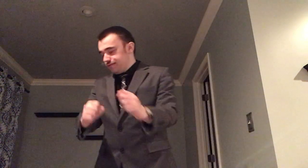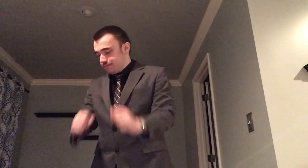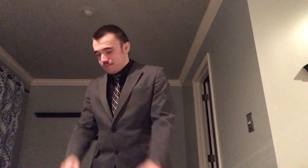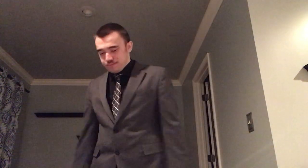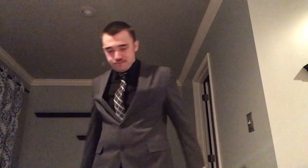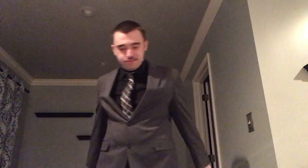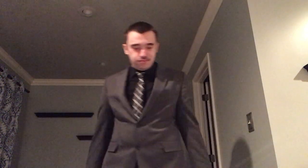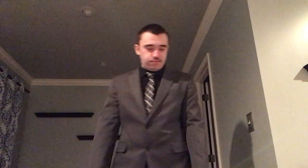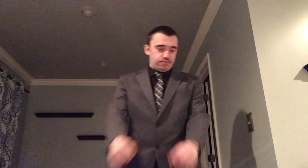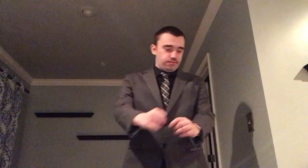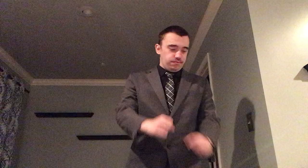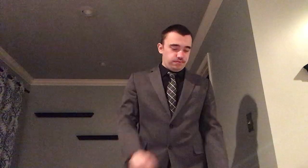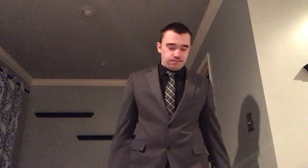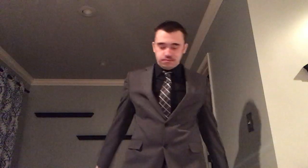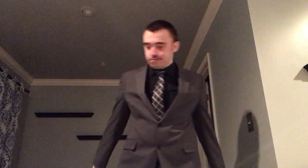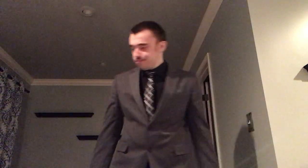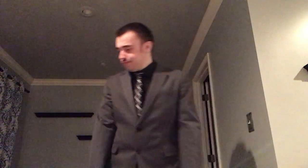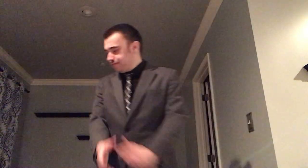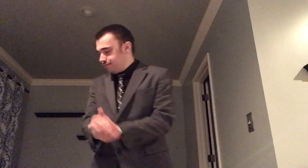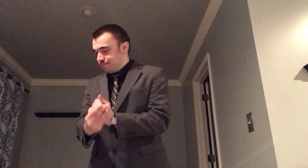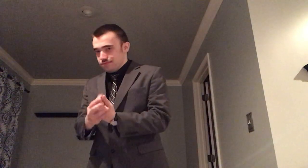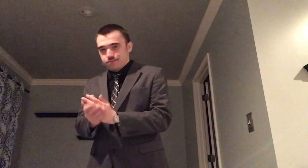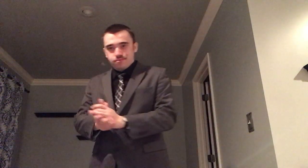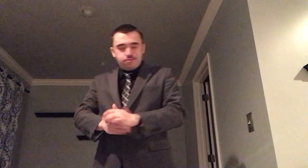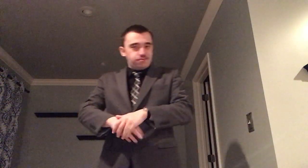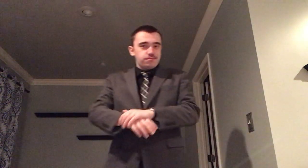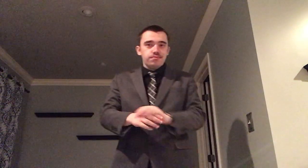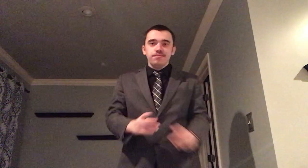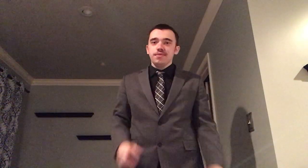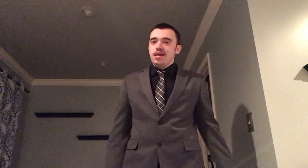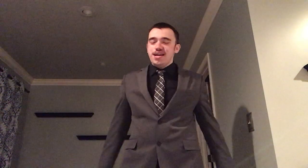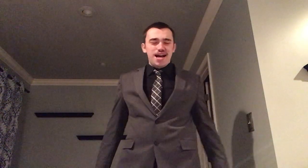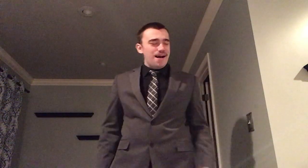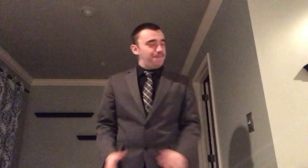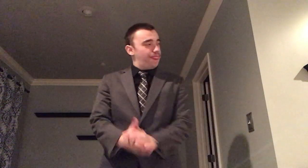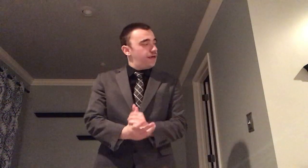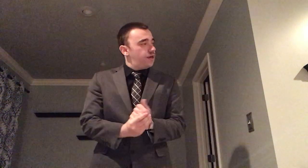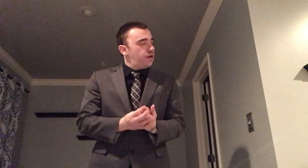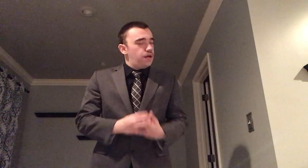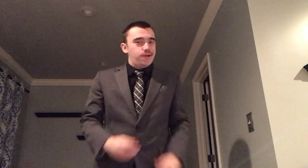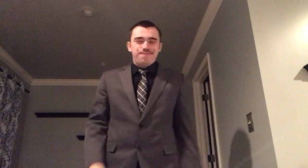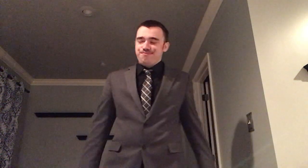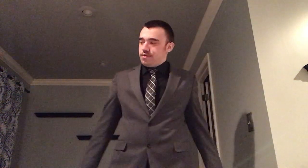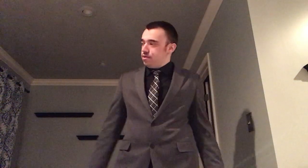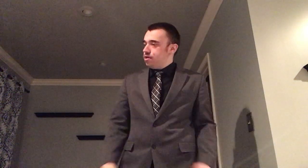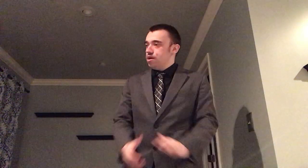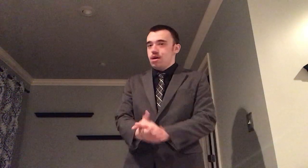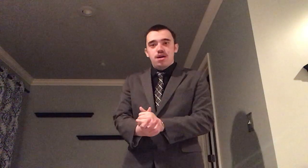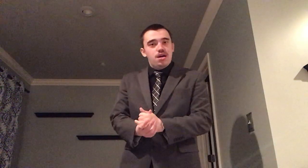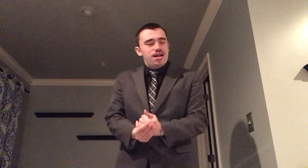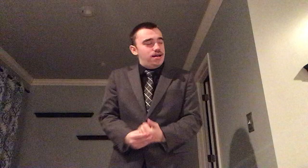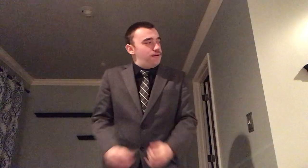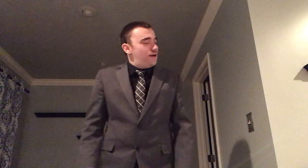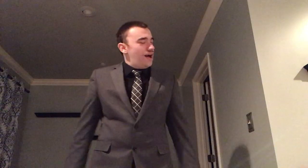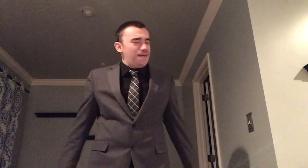um um